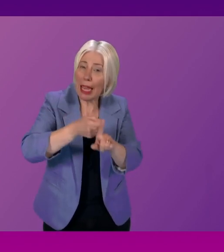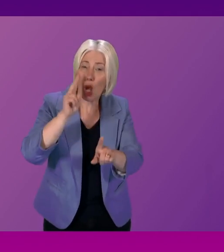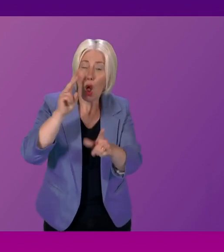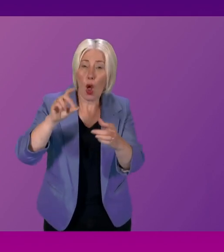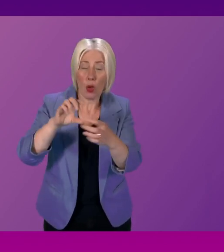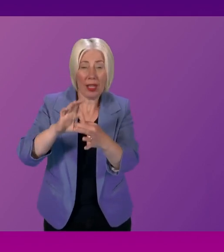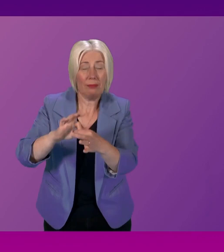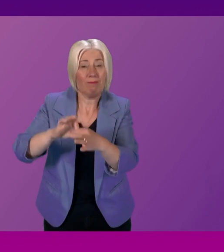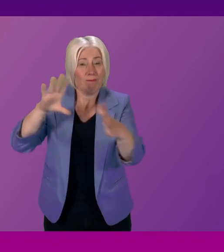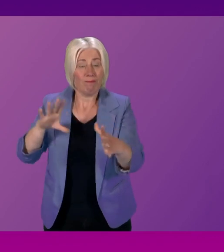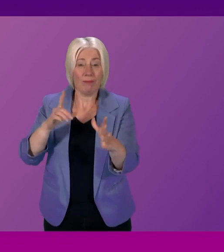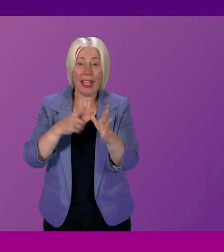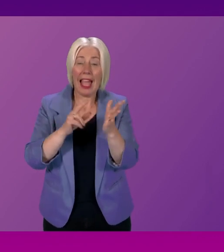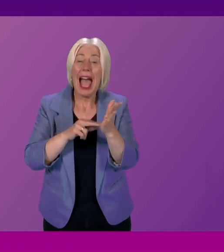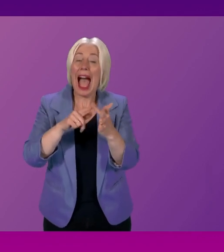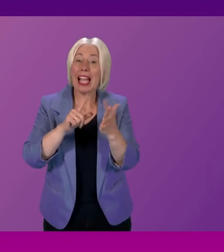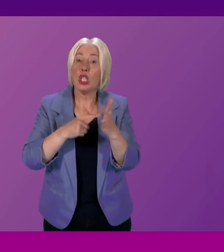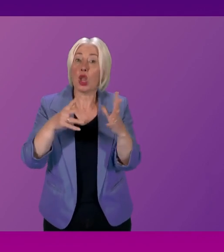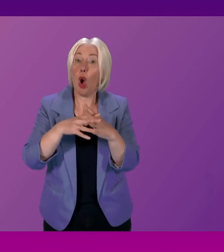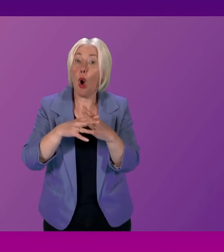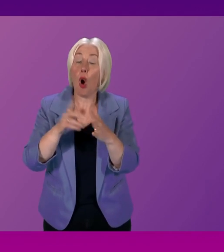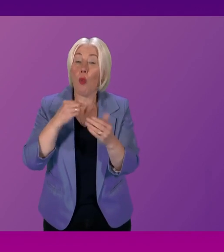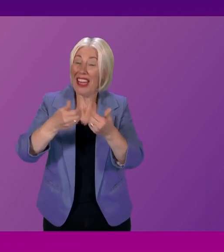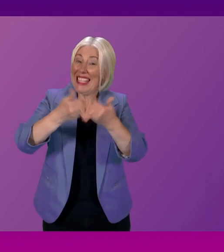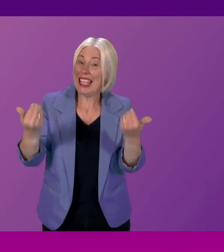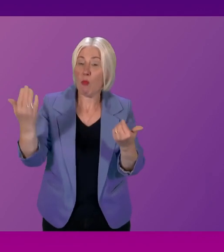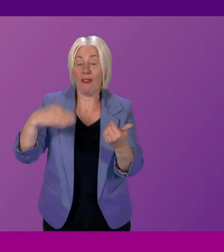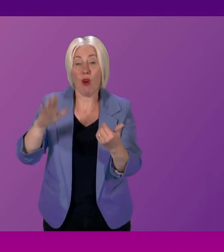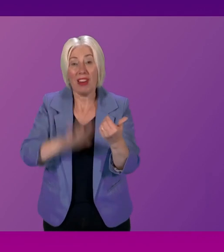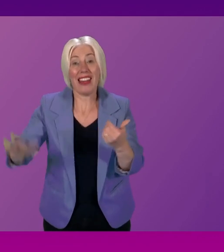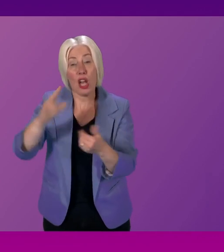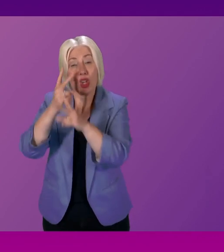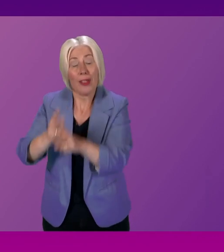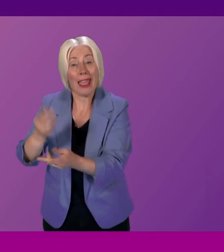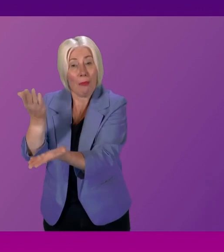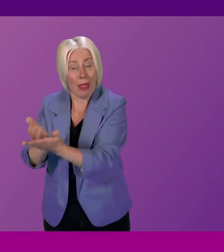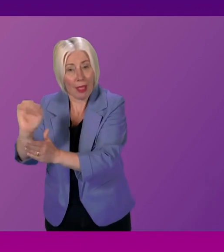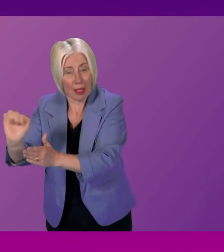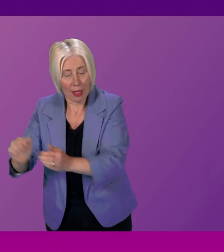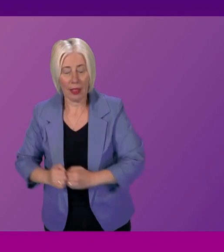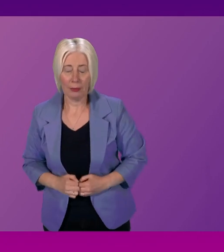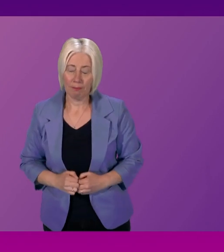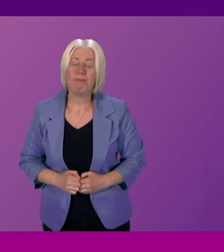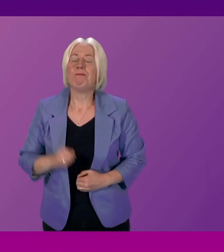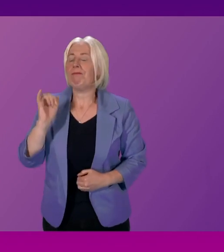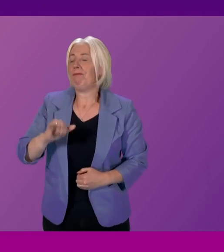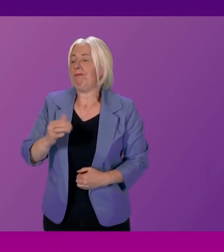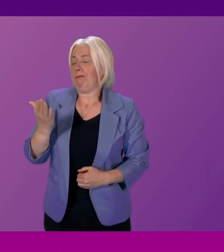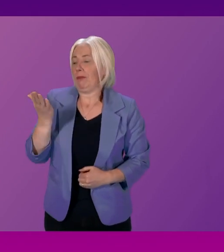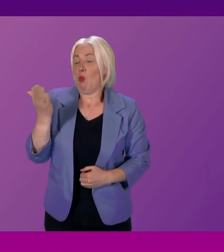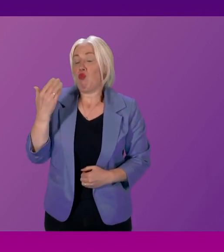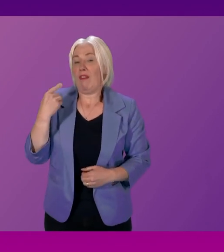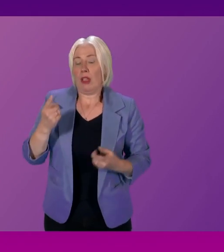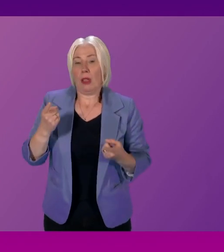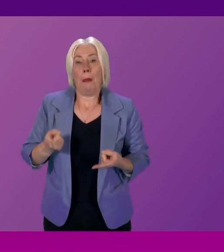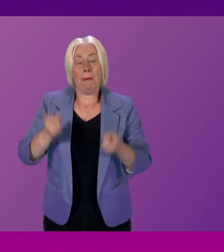Anne's Law and delivering it now? First Minister. Of course, through changes that were made by the previous Minister